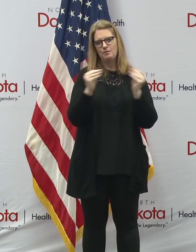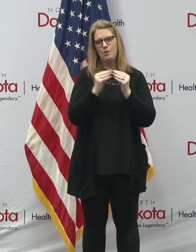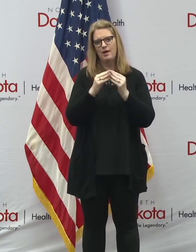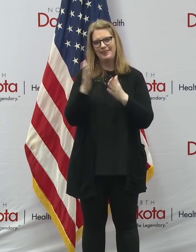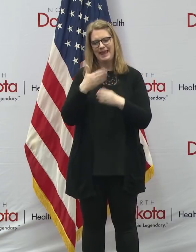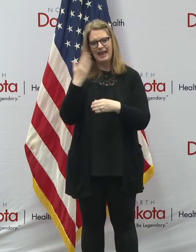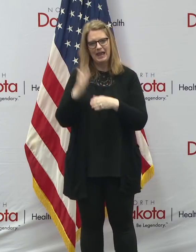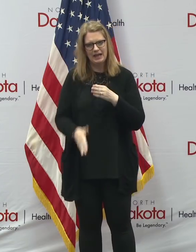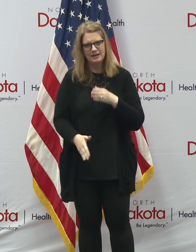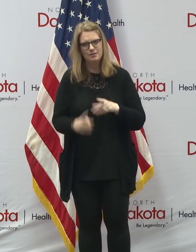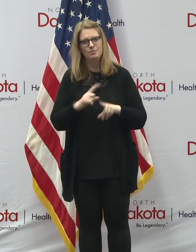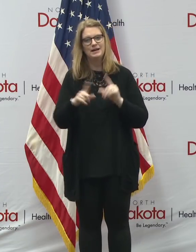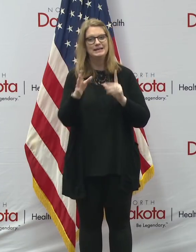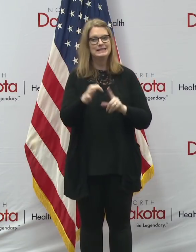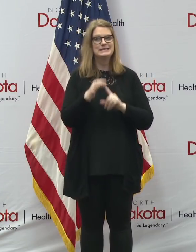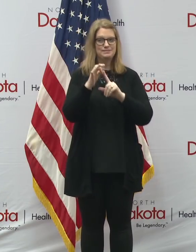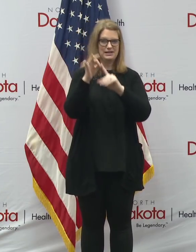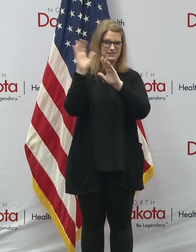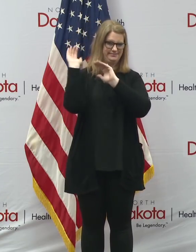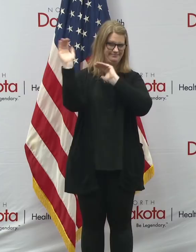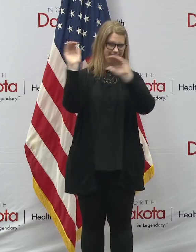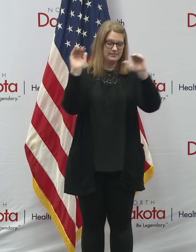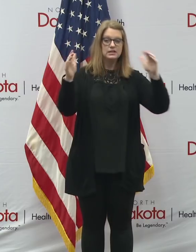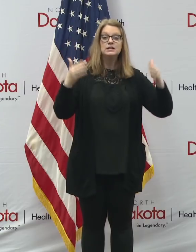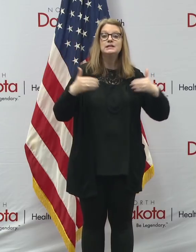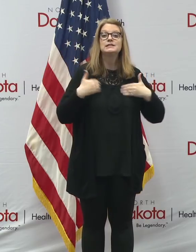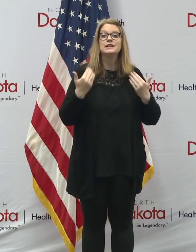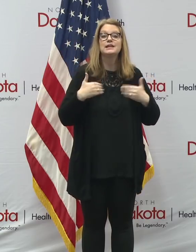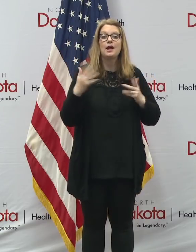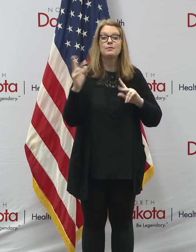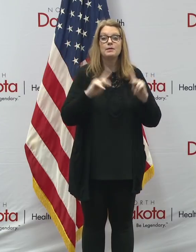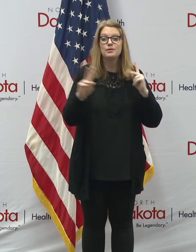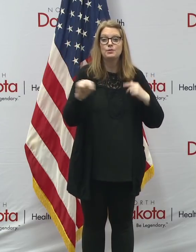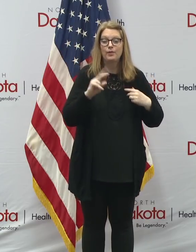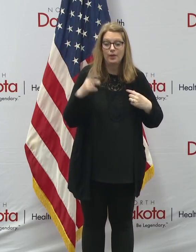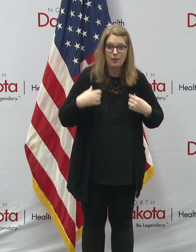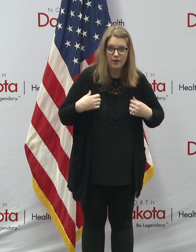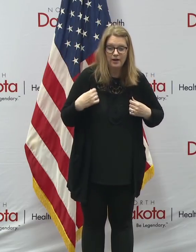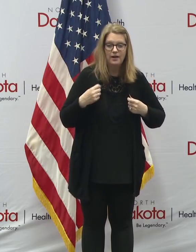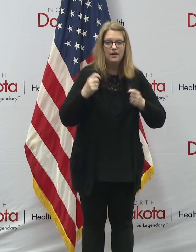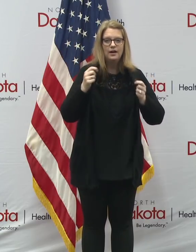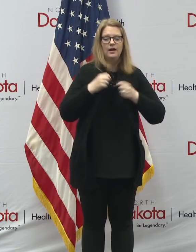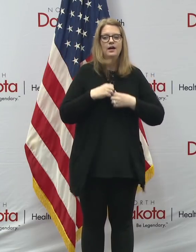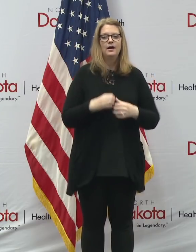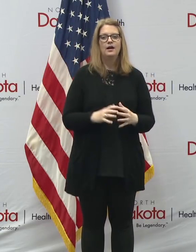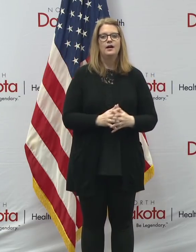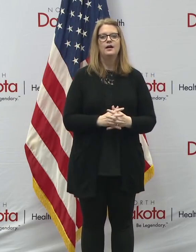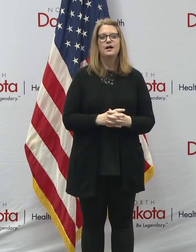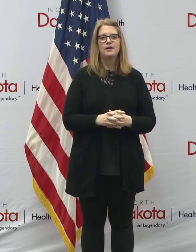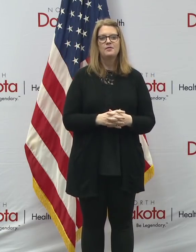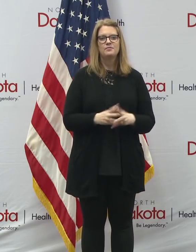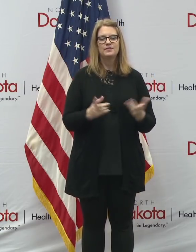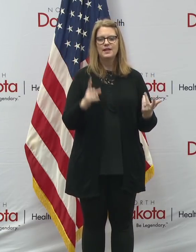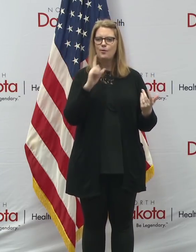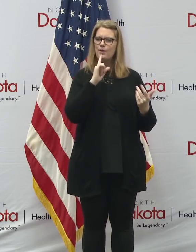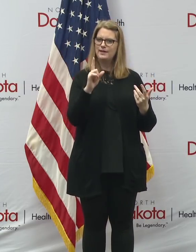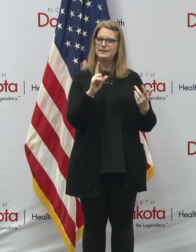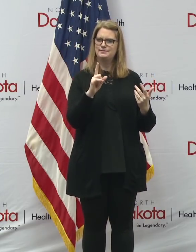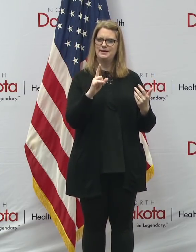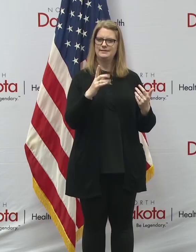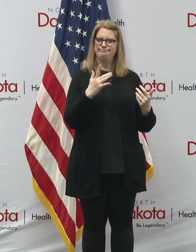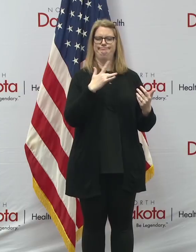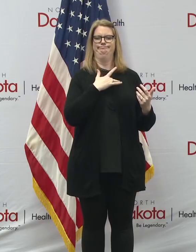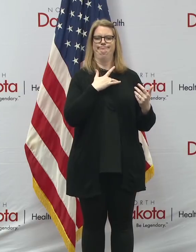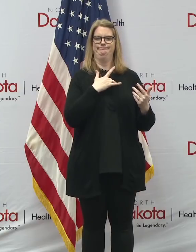But right now I want to give a special shout out to all the young people in North Dakota. One of the things that's been a fun bright spot in this